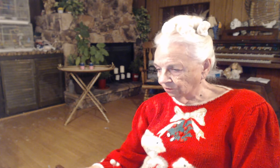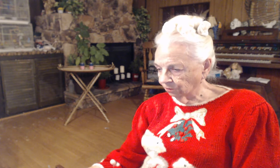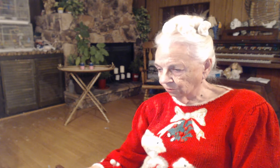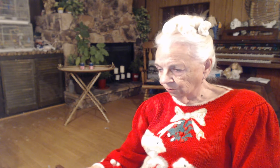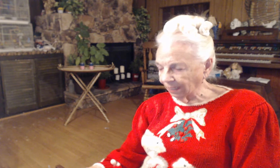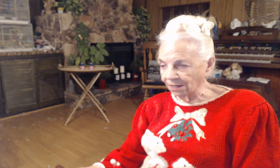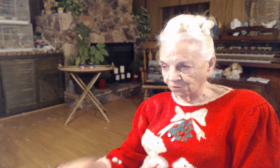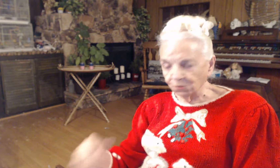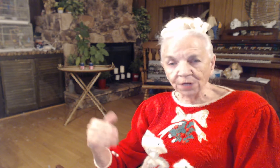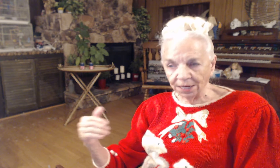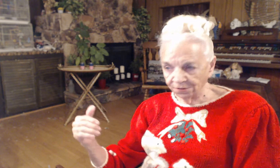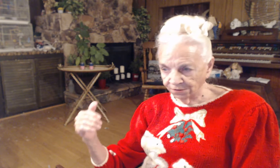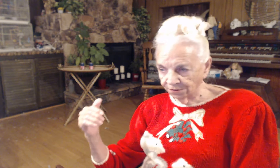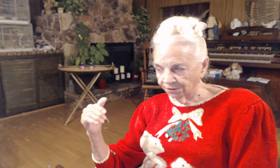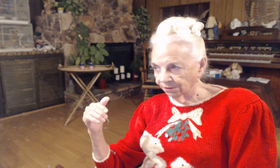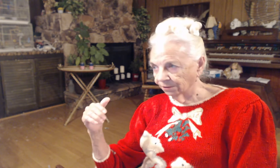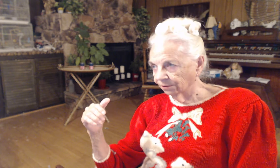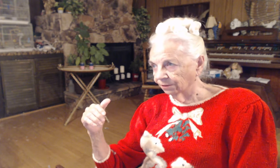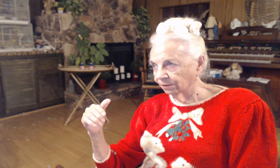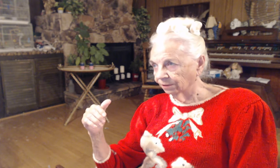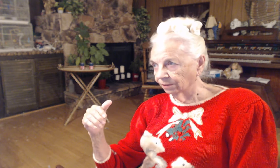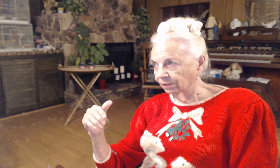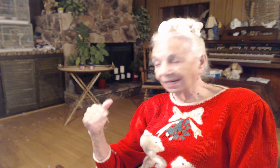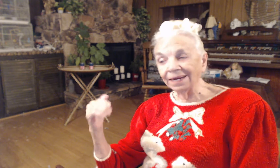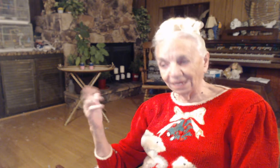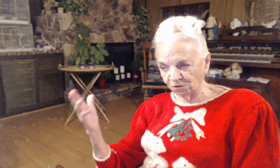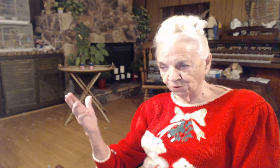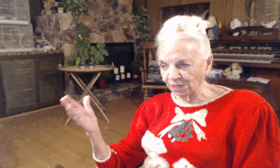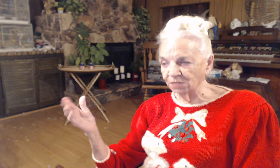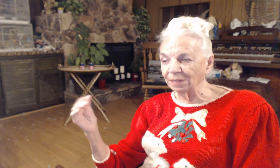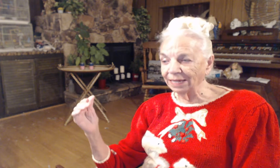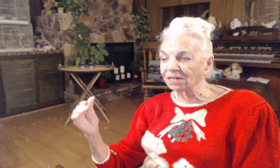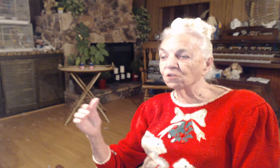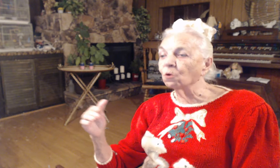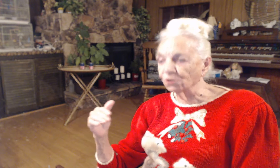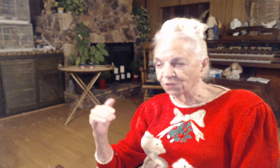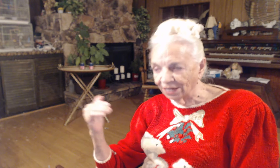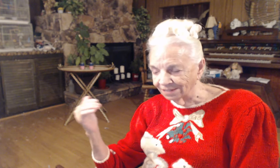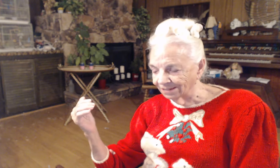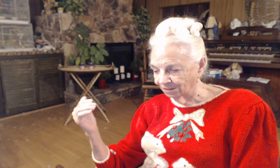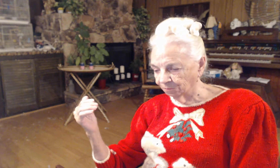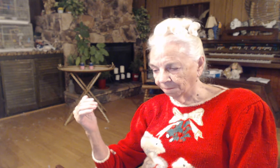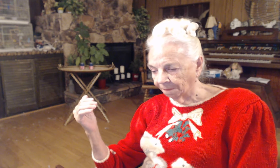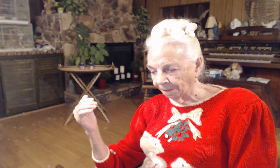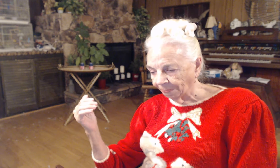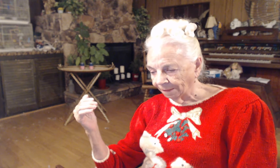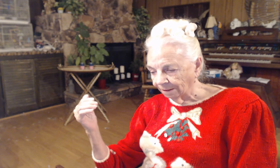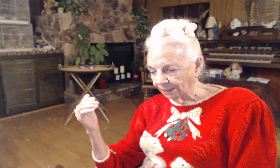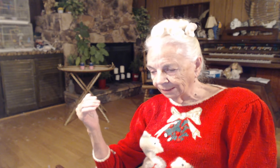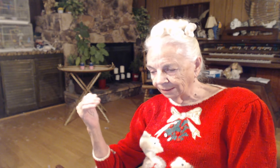exercise. Not exercise, but exorcise demons.